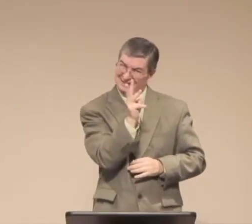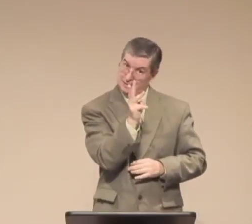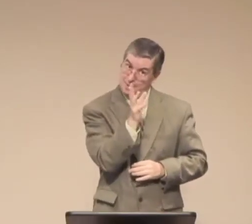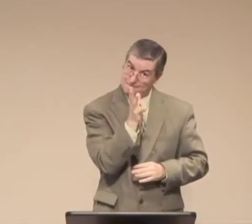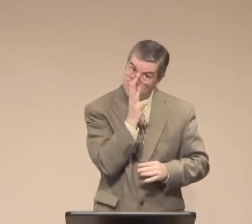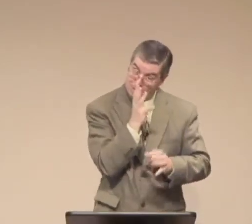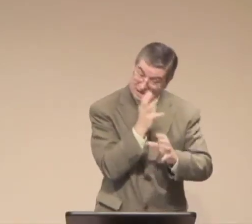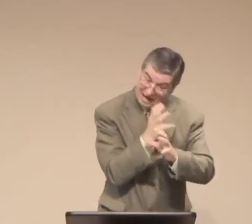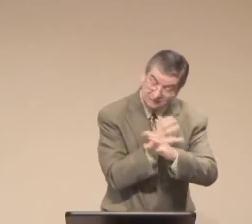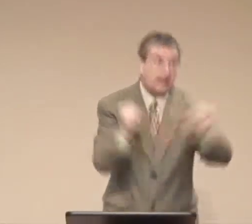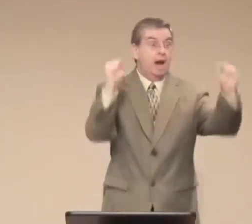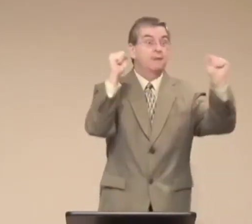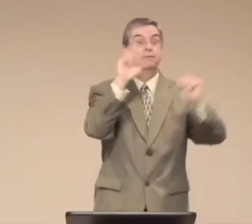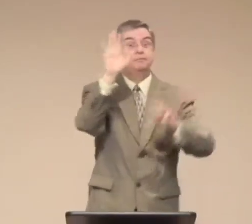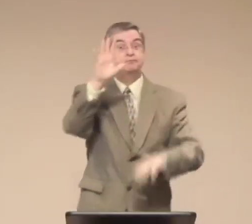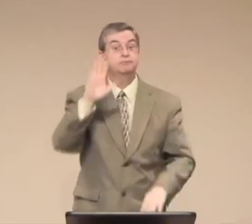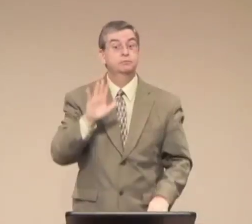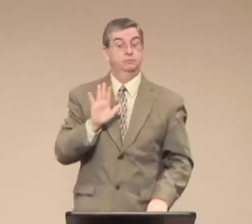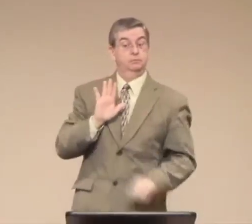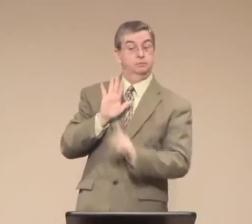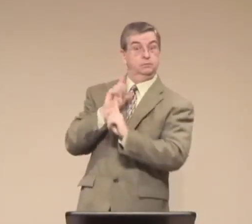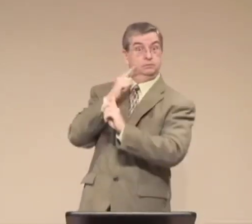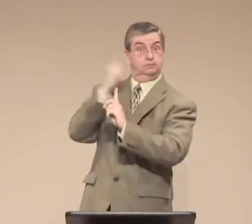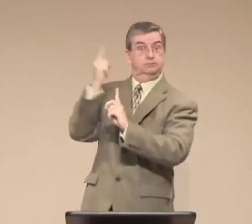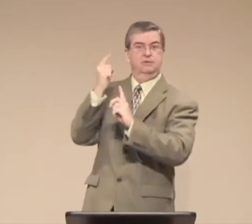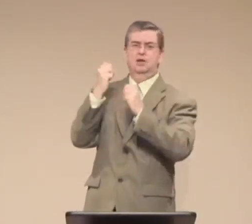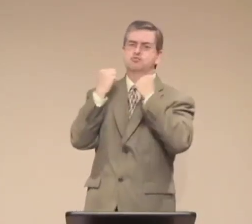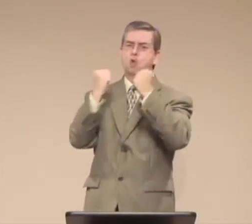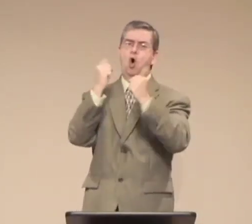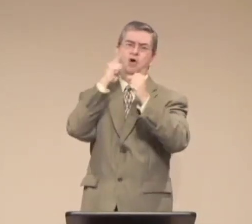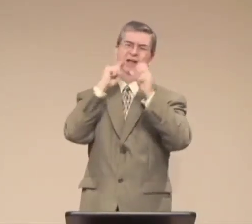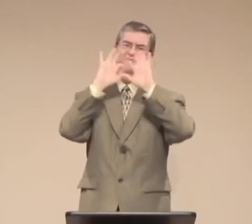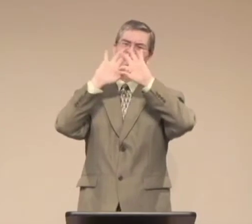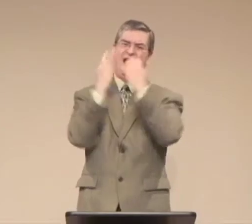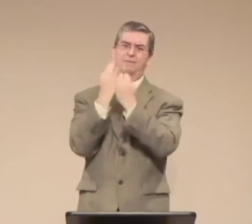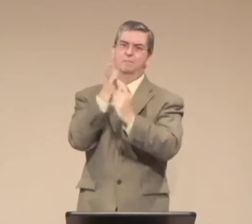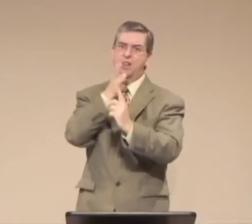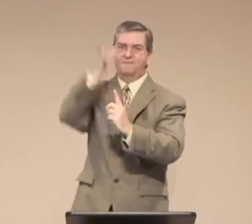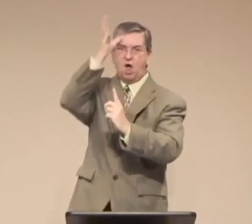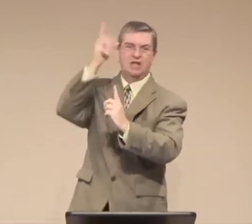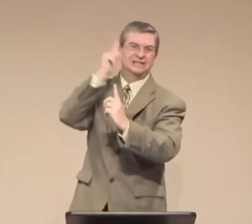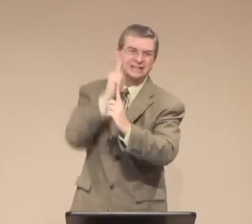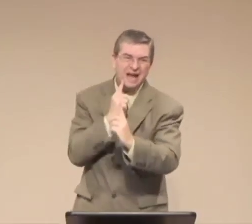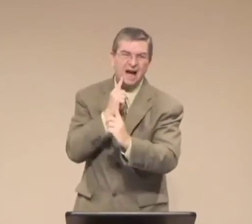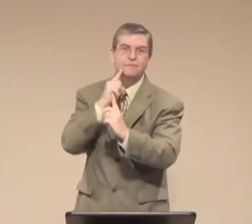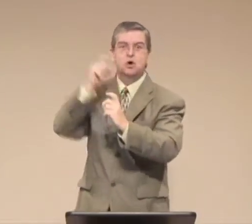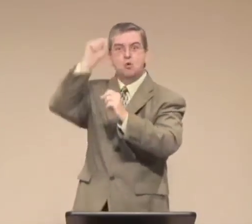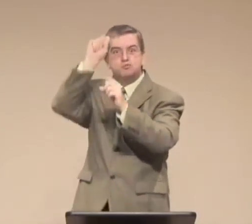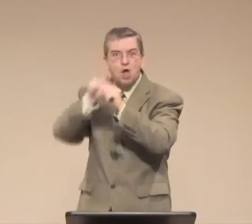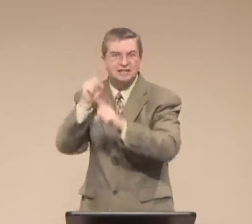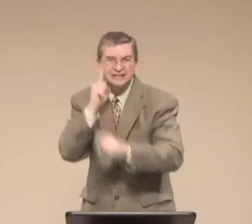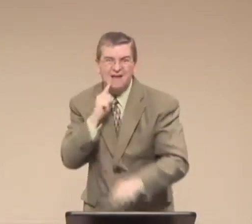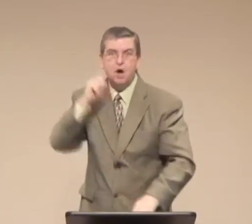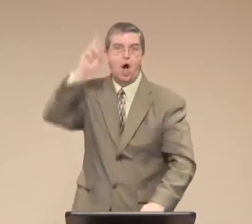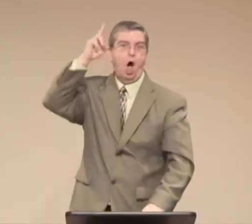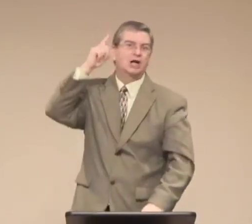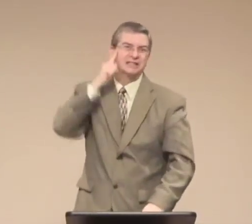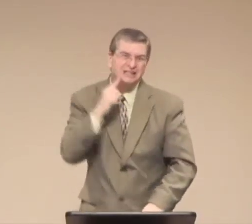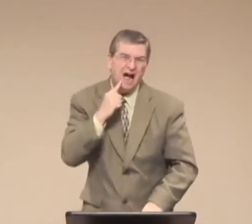And he witnessed faithfully to his mom. And she accepted the Lord as her Savior.